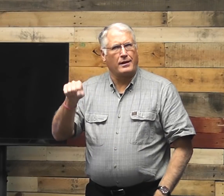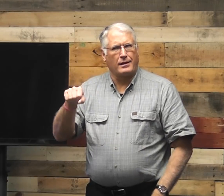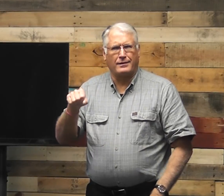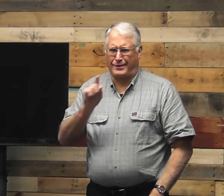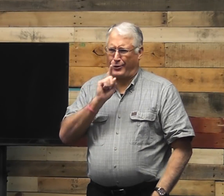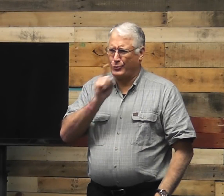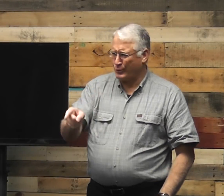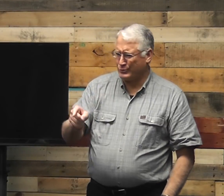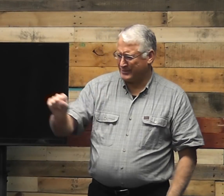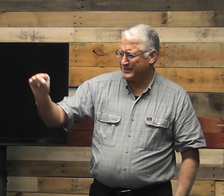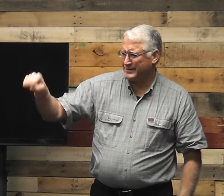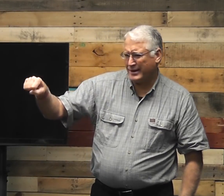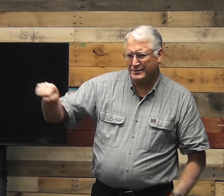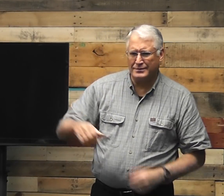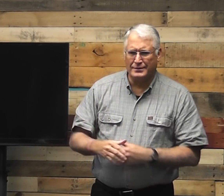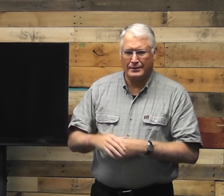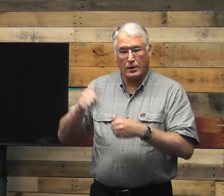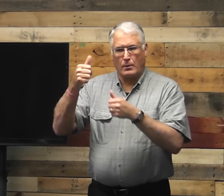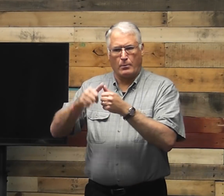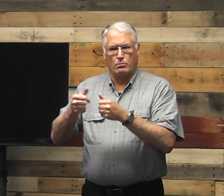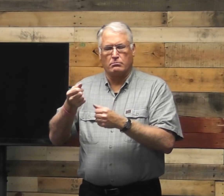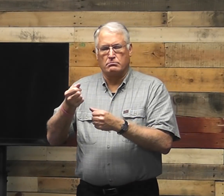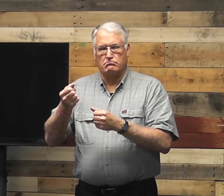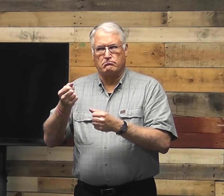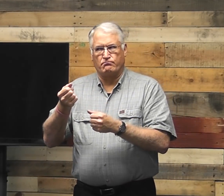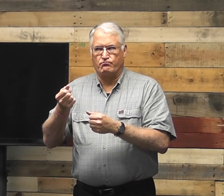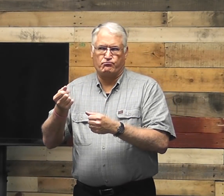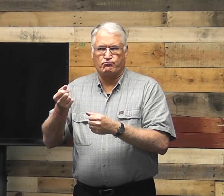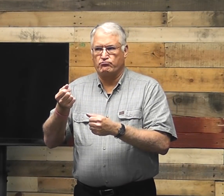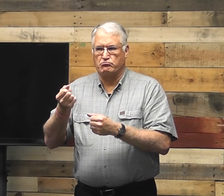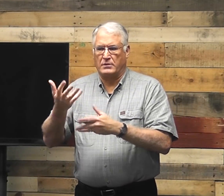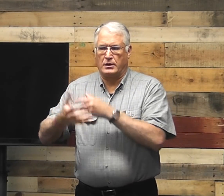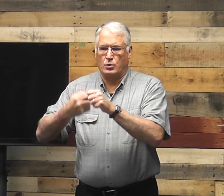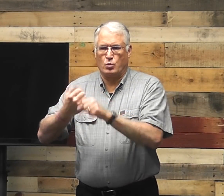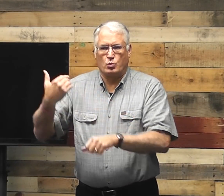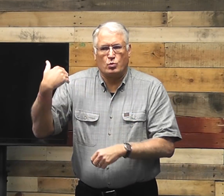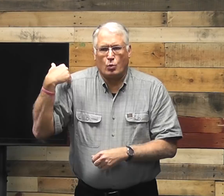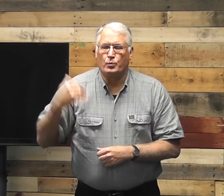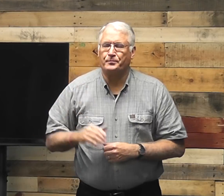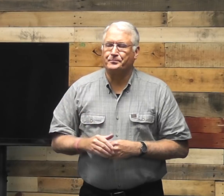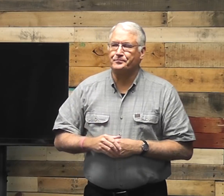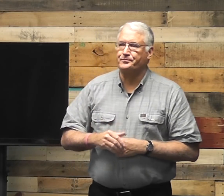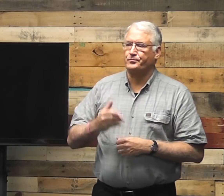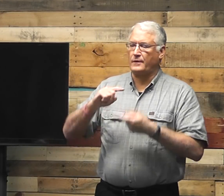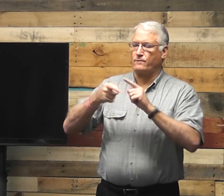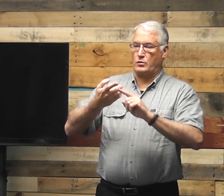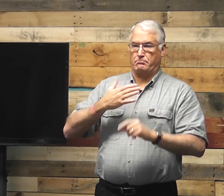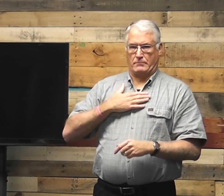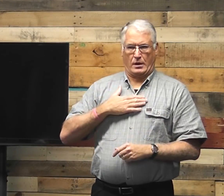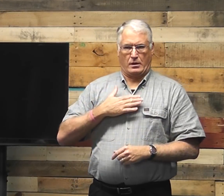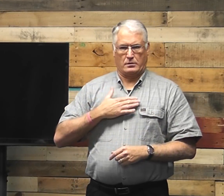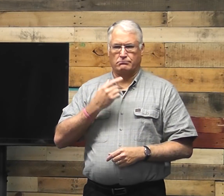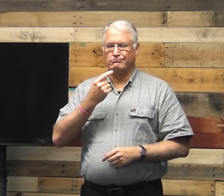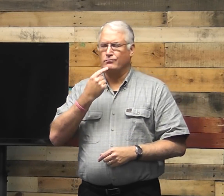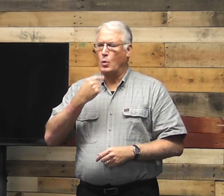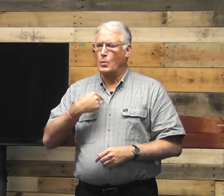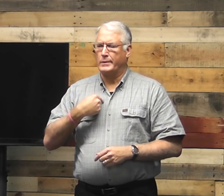So I thought, yeah, it's true. And I remembered many years ago, a friend of mine,